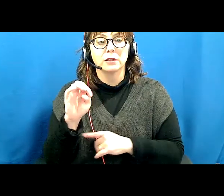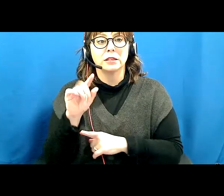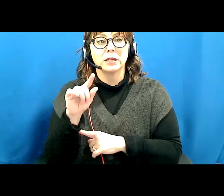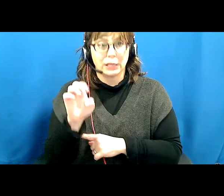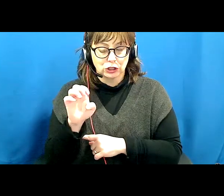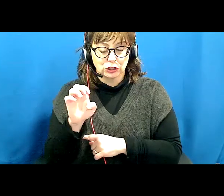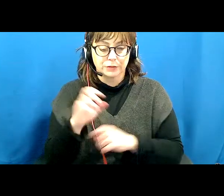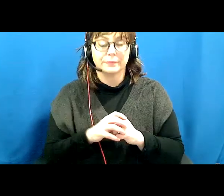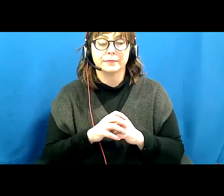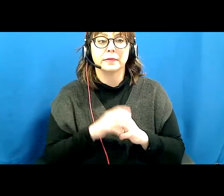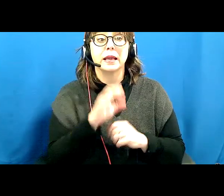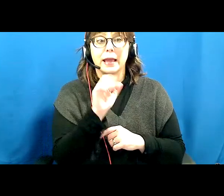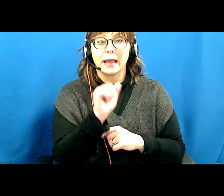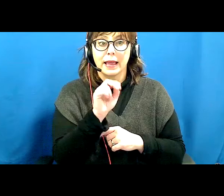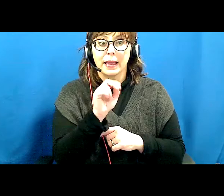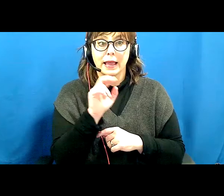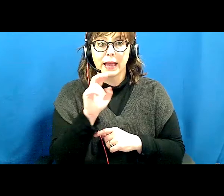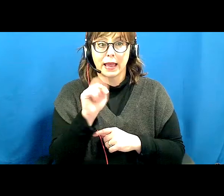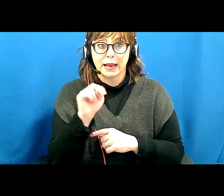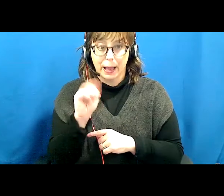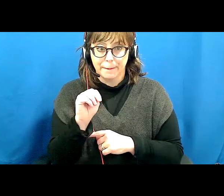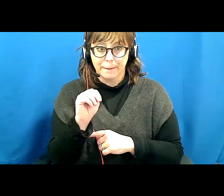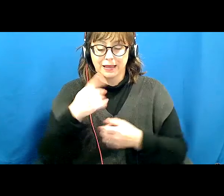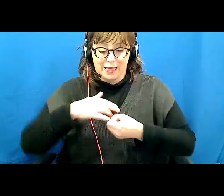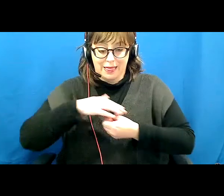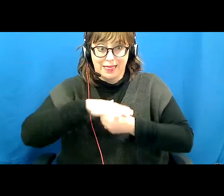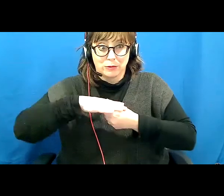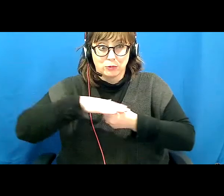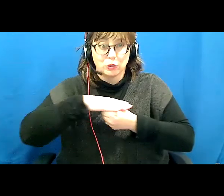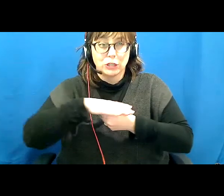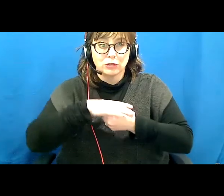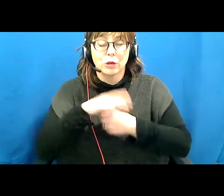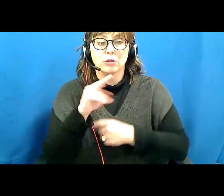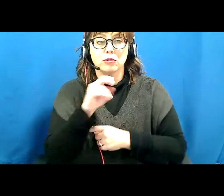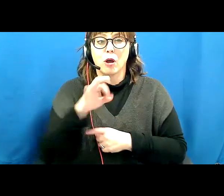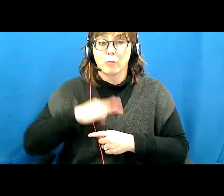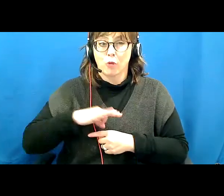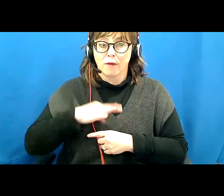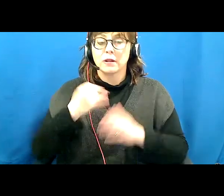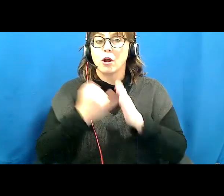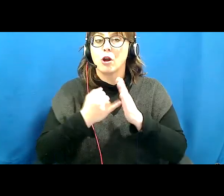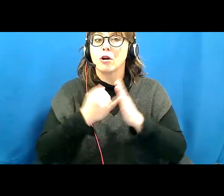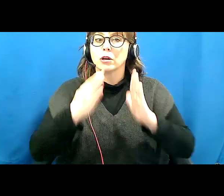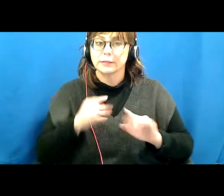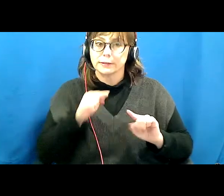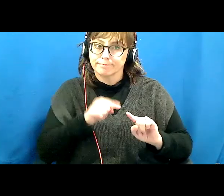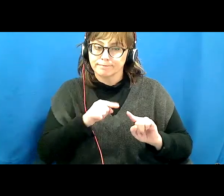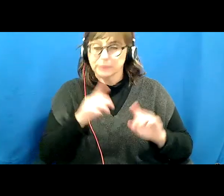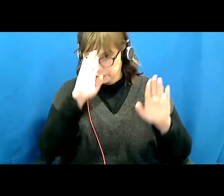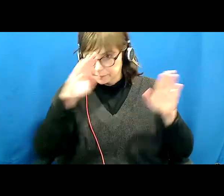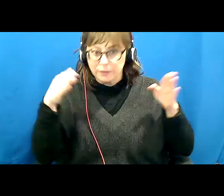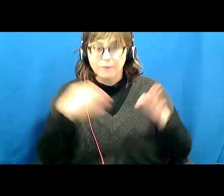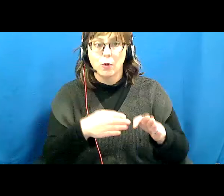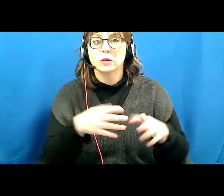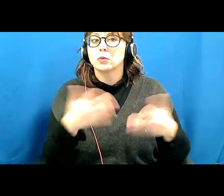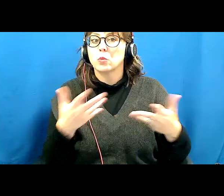Manitoba, or AANM, is a regional artist-run nonprofit organization dedicated to the full inclusion